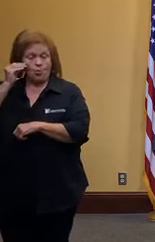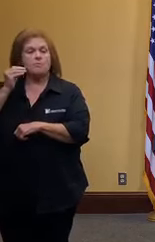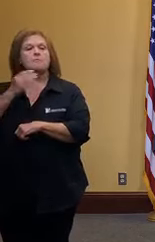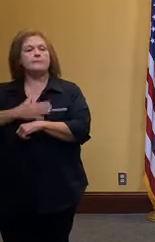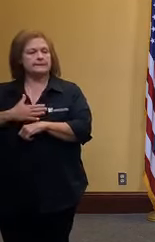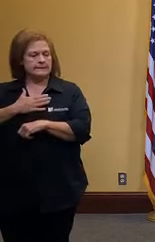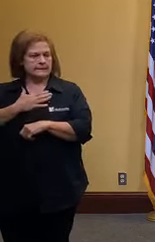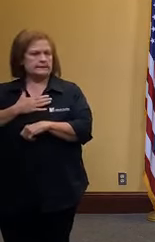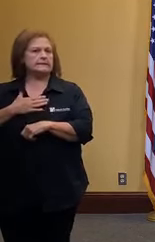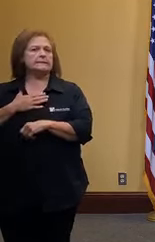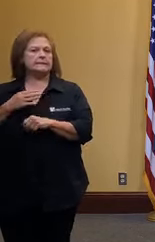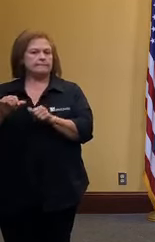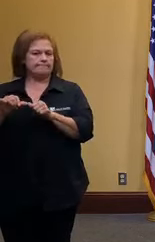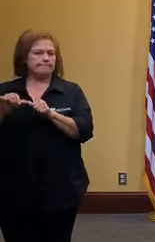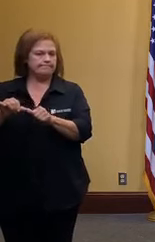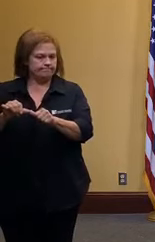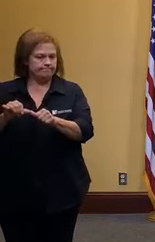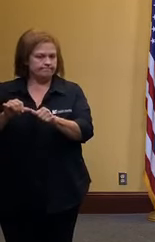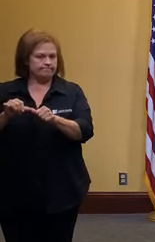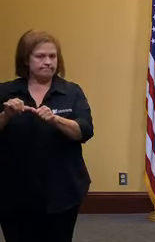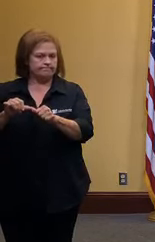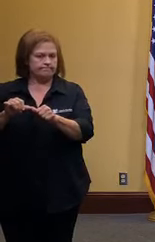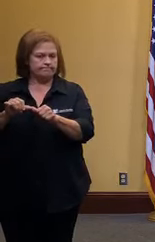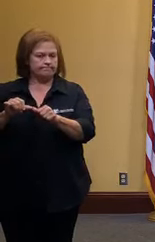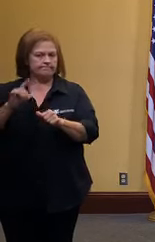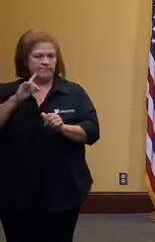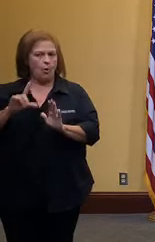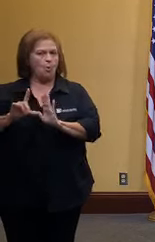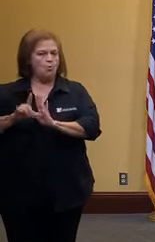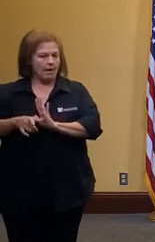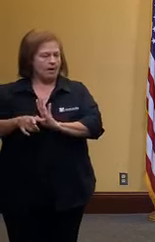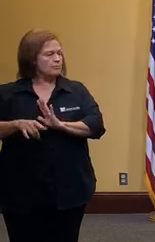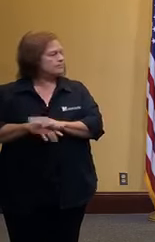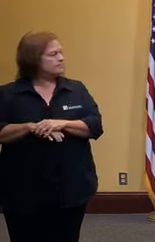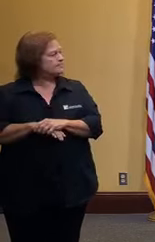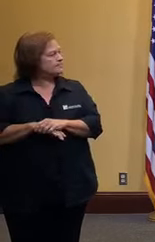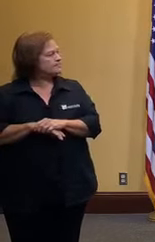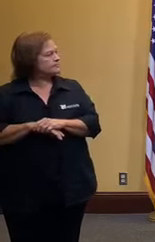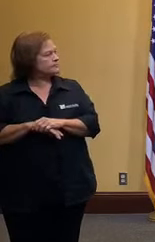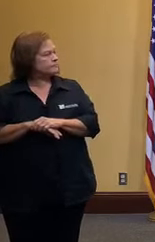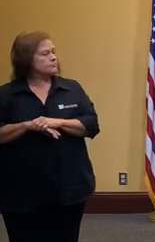continue to do that for the foreseeable future next slide